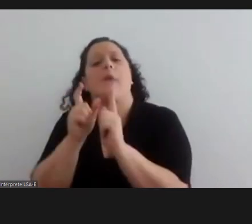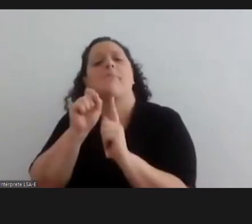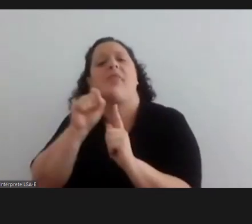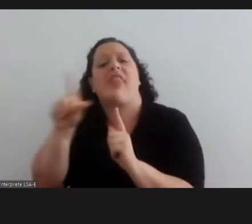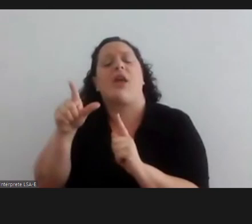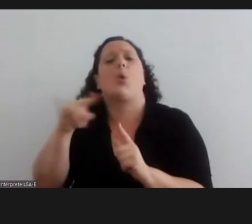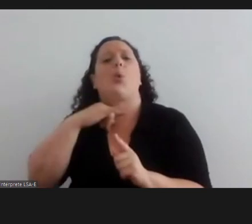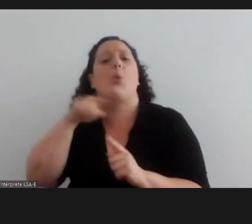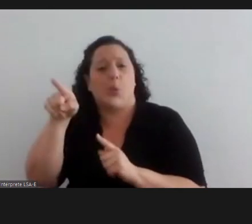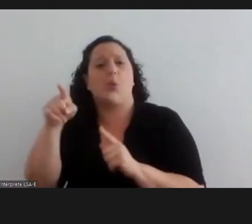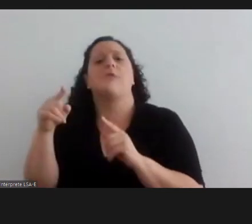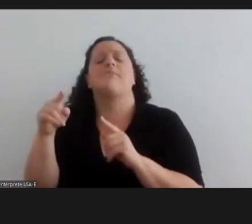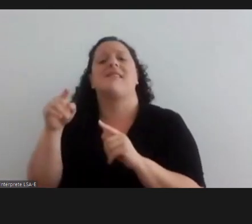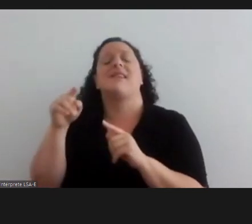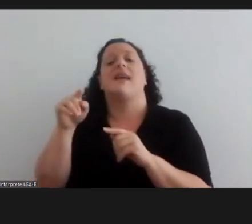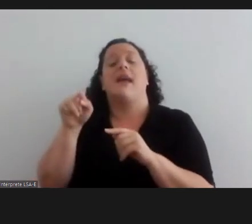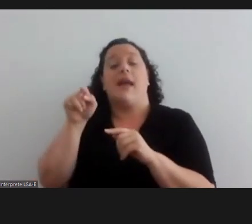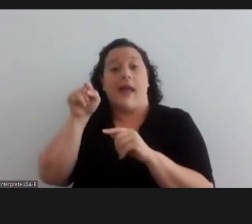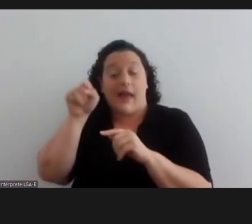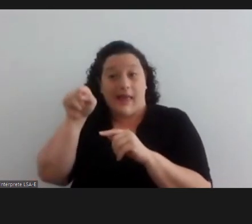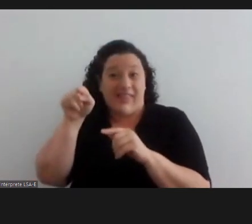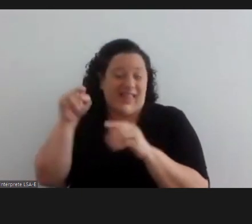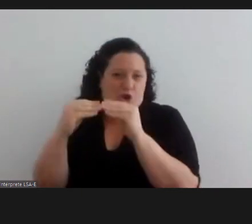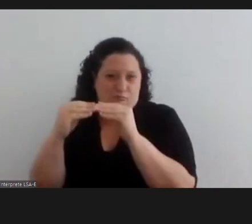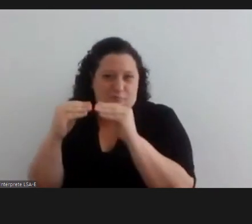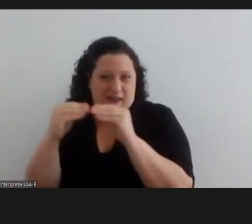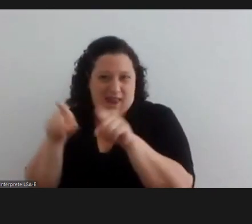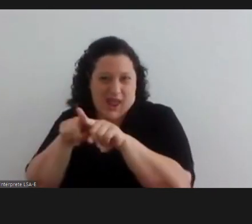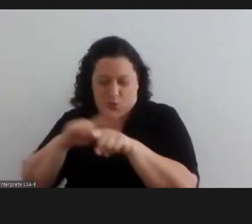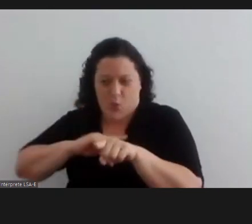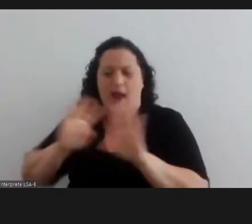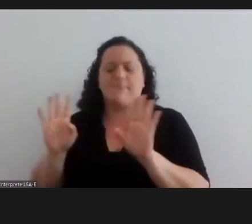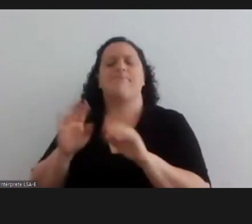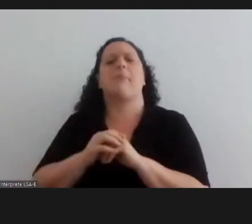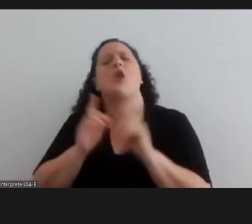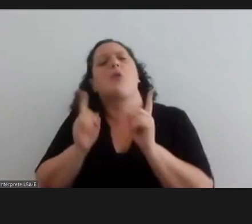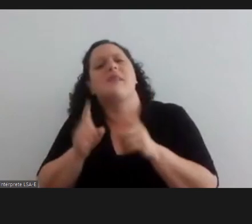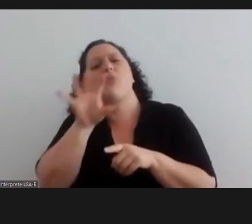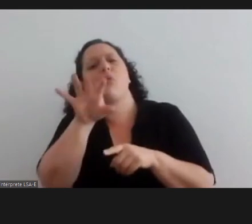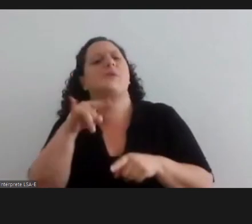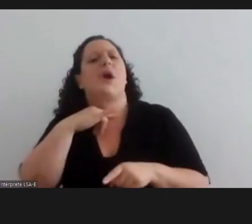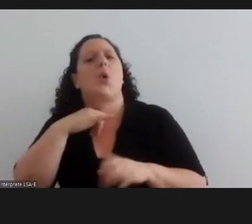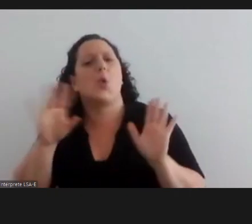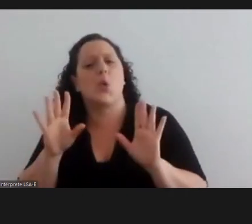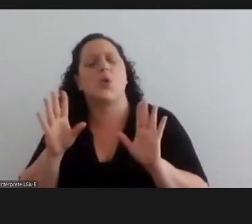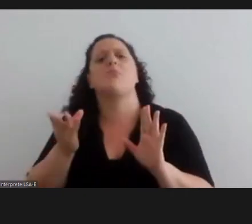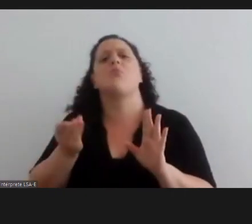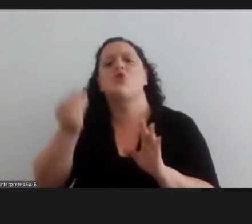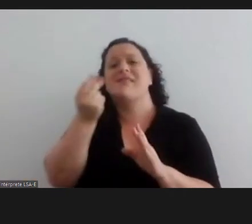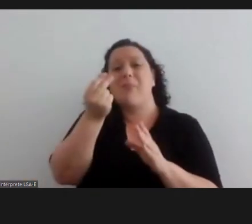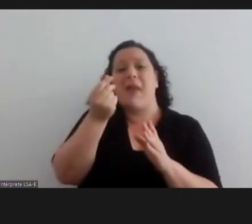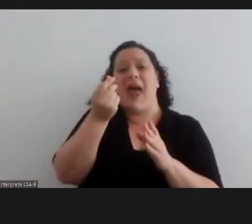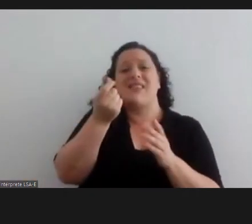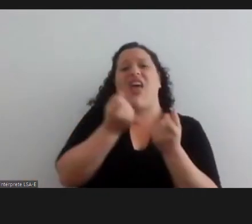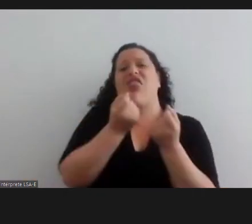now through the energ nova in this festival now called in isha and in jujui for example there are